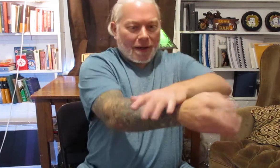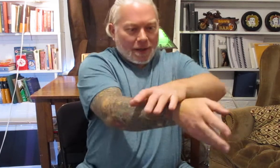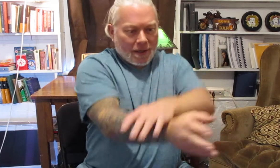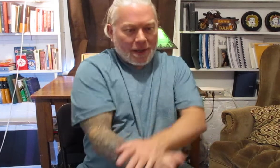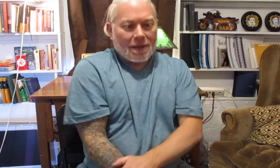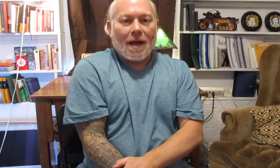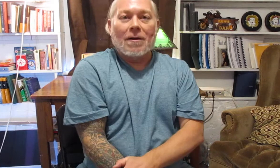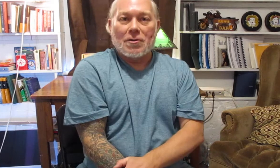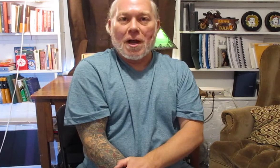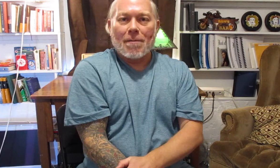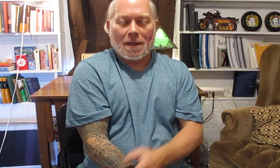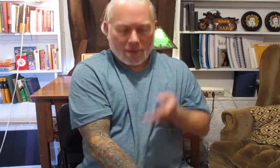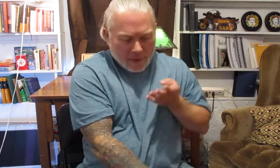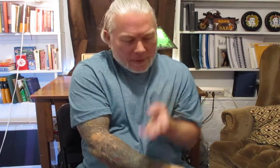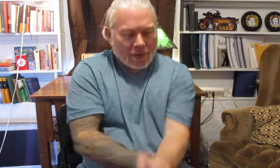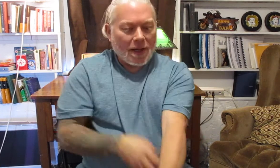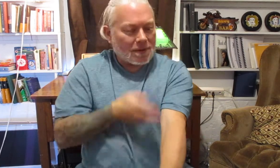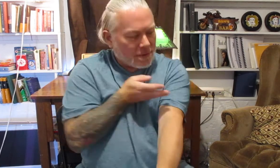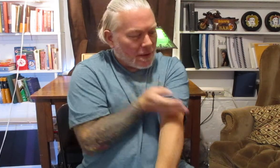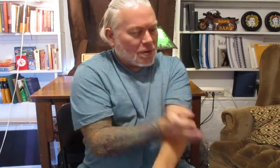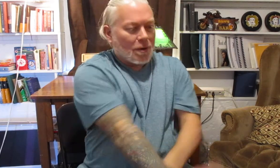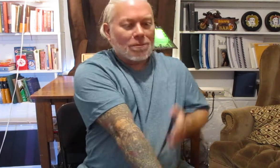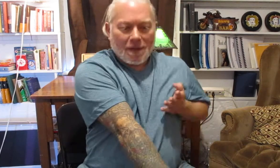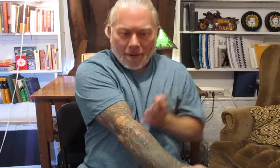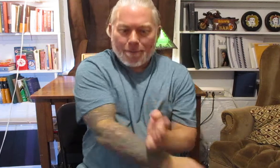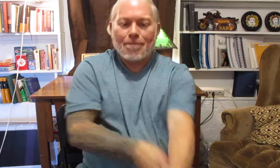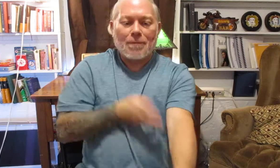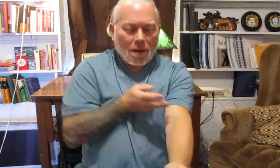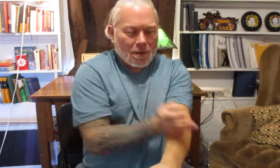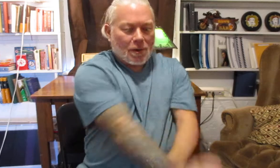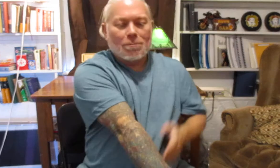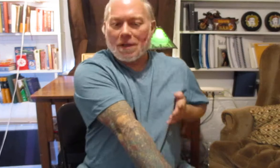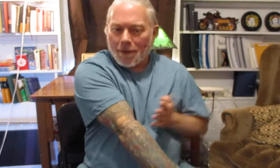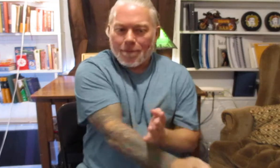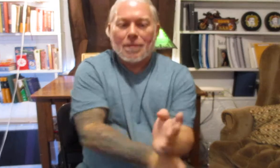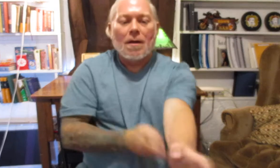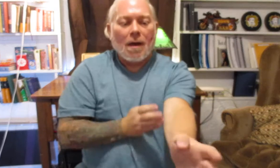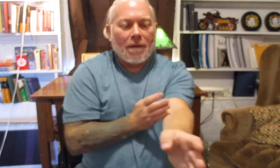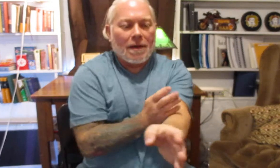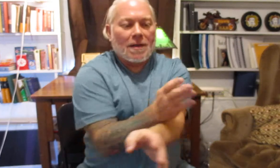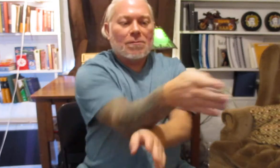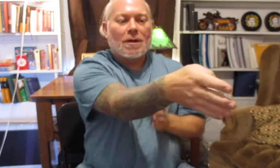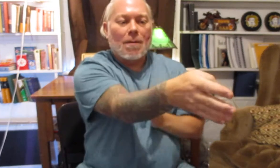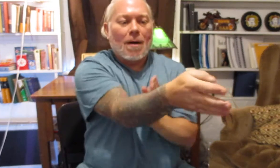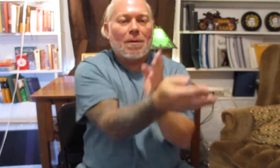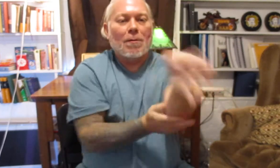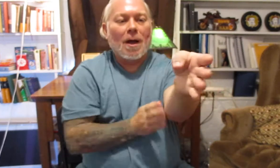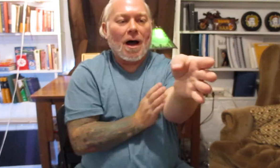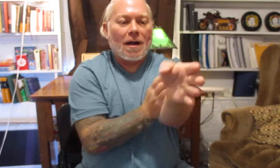cutting down and jamming so that's Jomsau Jomsau and then next we come up a little bit higher